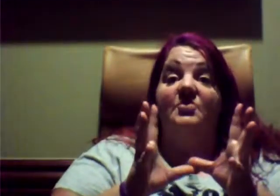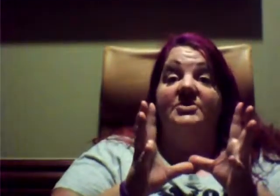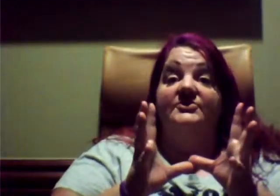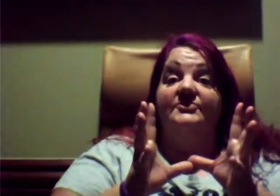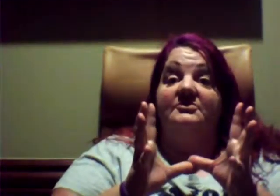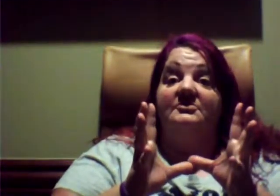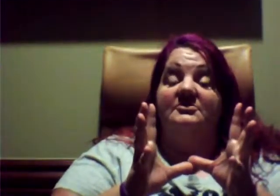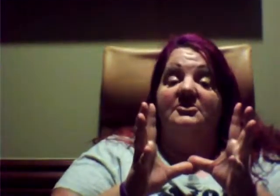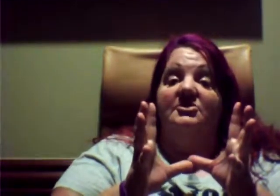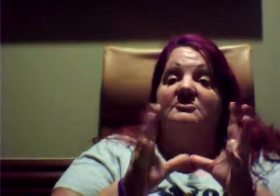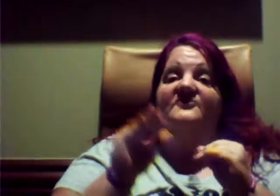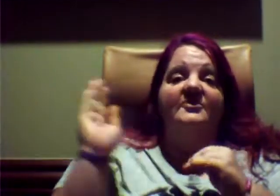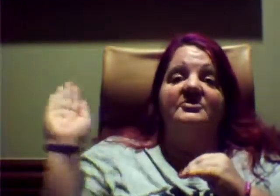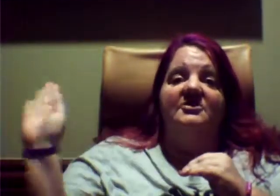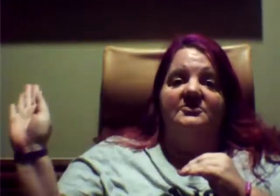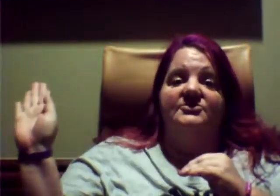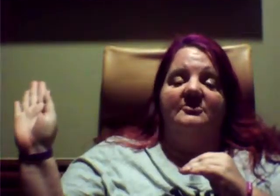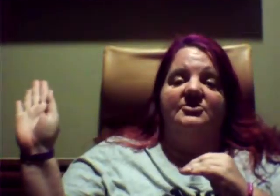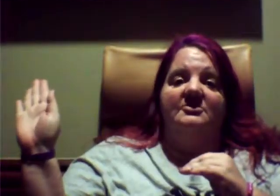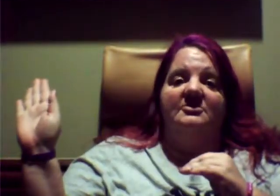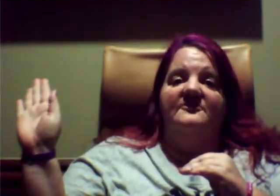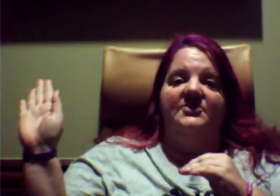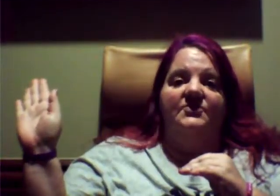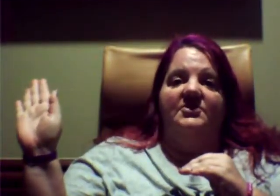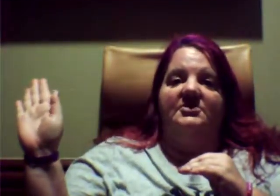noise. My phone never stops going off, I swear.